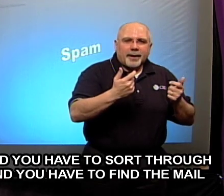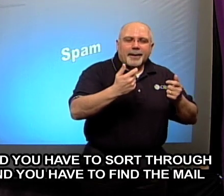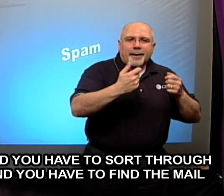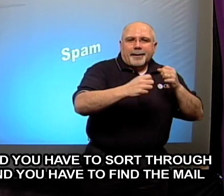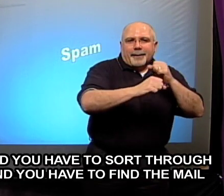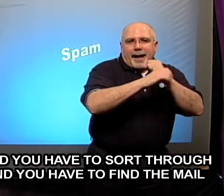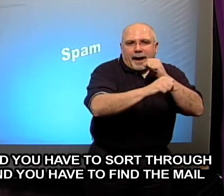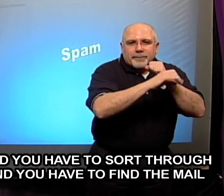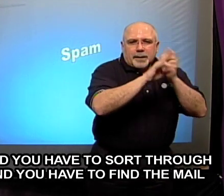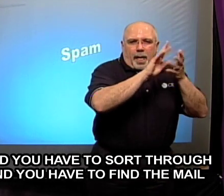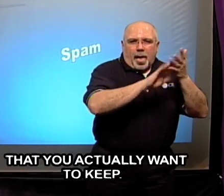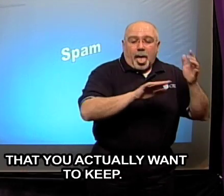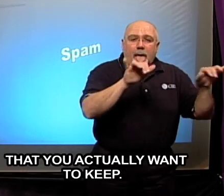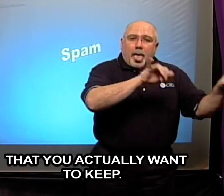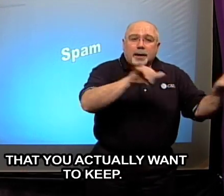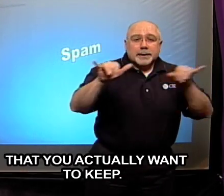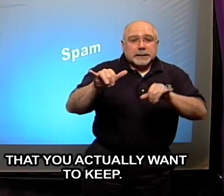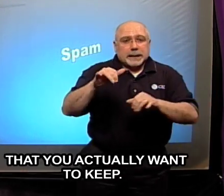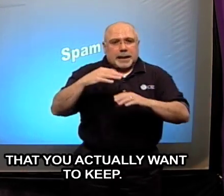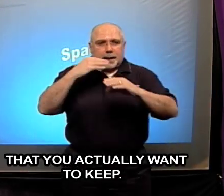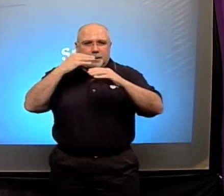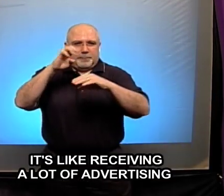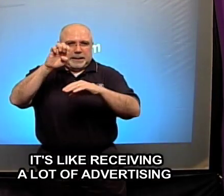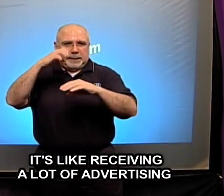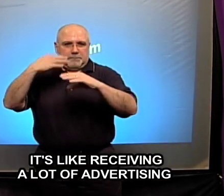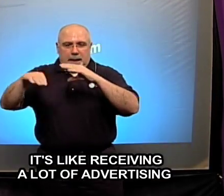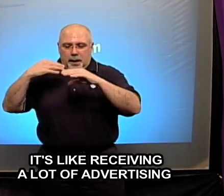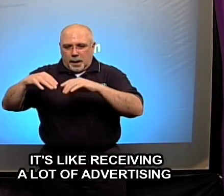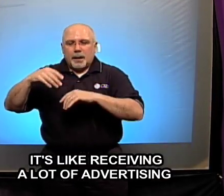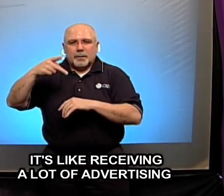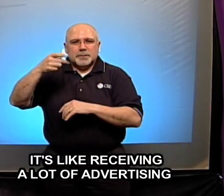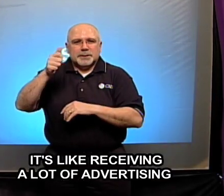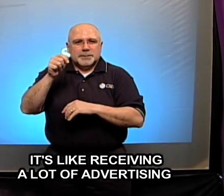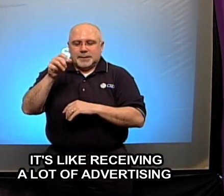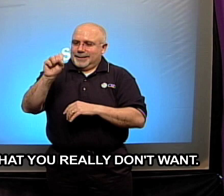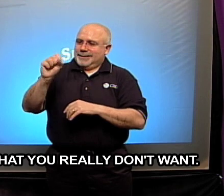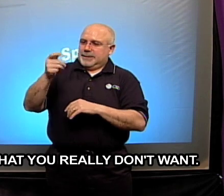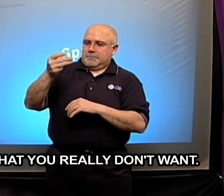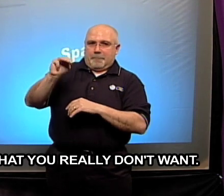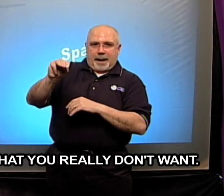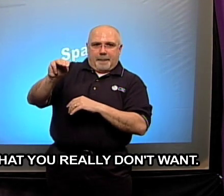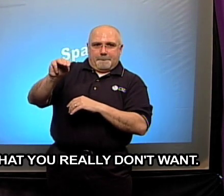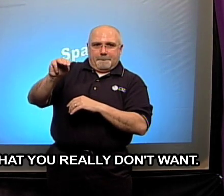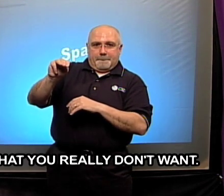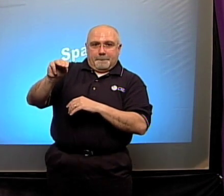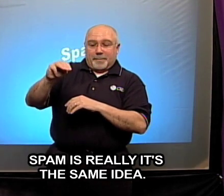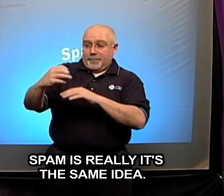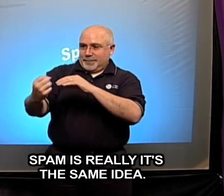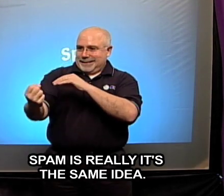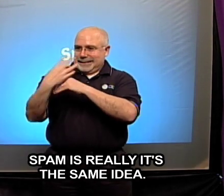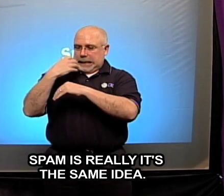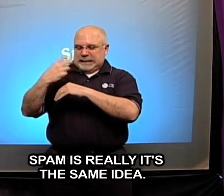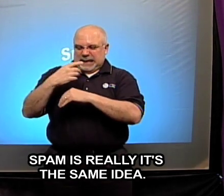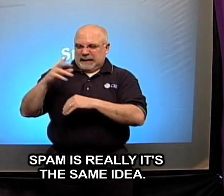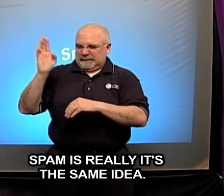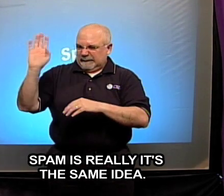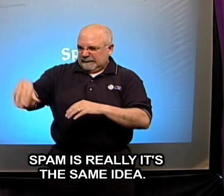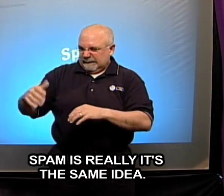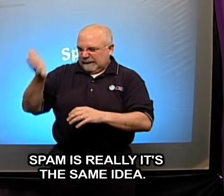have to sort through and you have to find the mail that you actually want to keep it's like receiving a lot of advertising that you really don't want spam is really it's the same idea